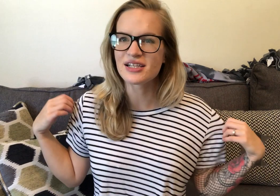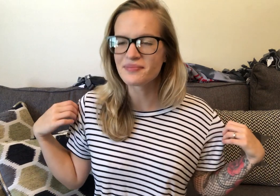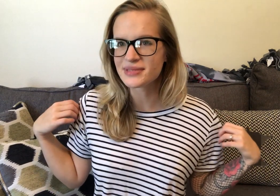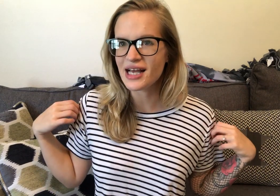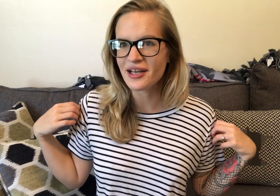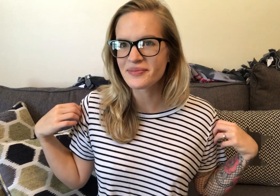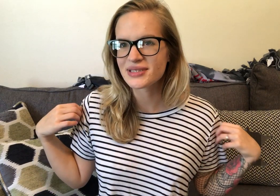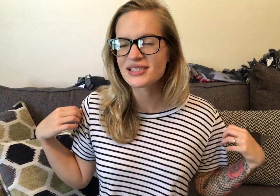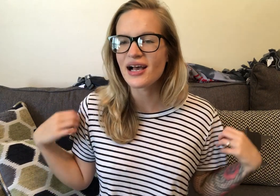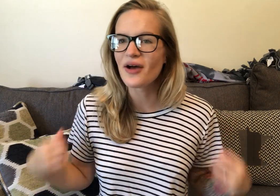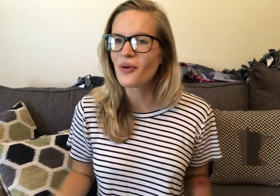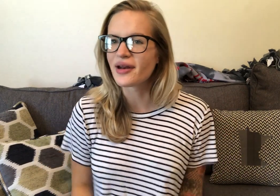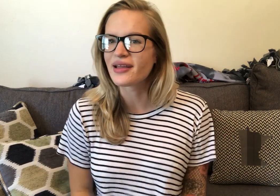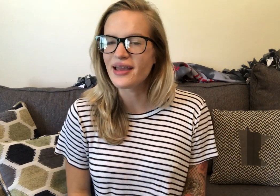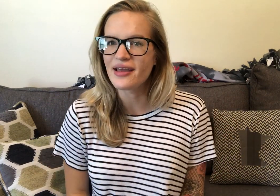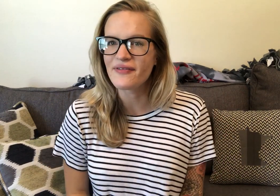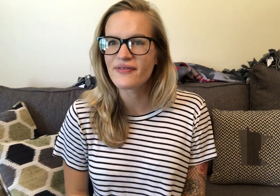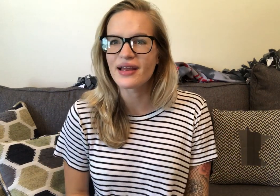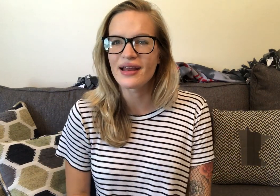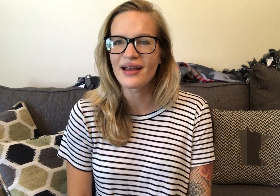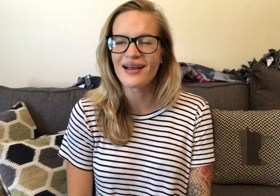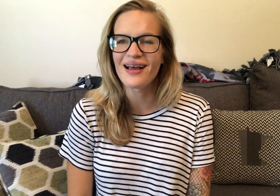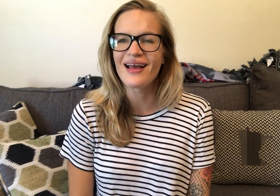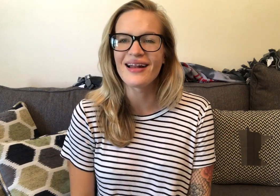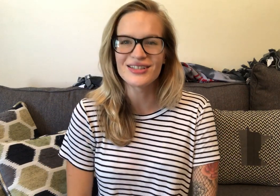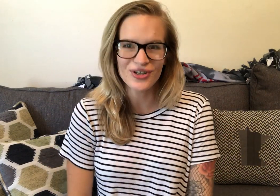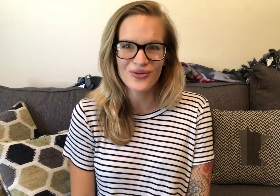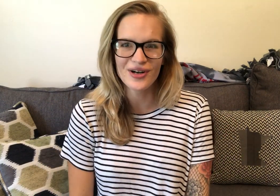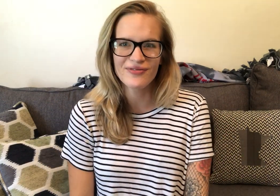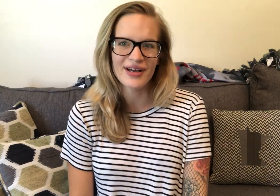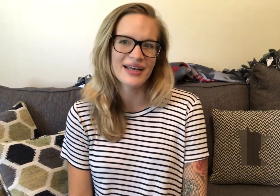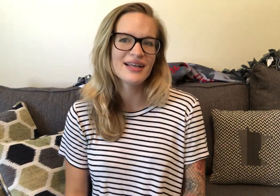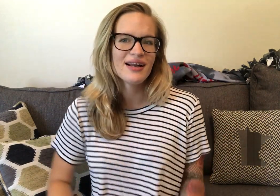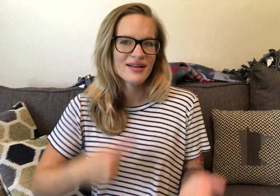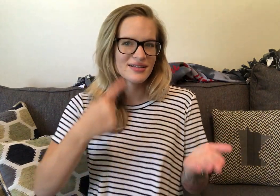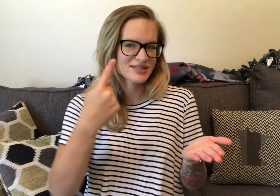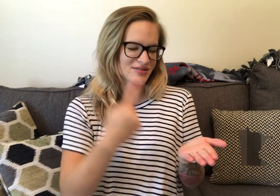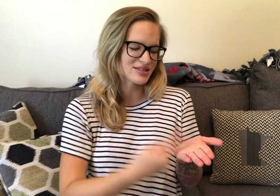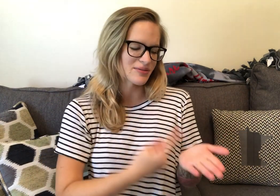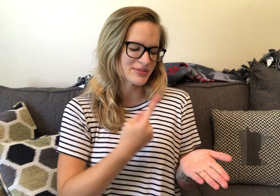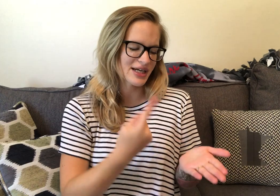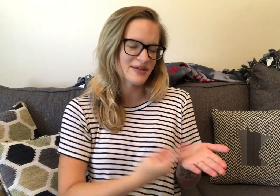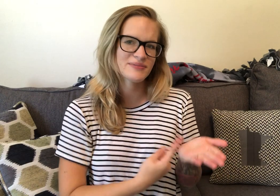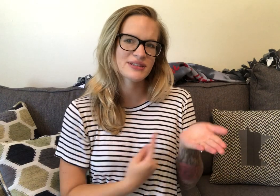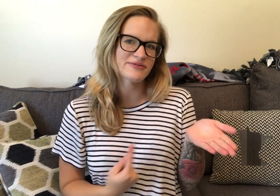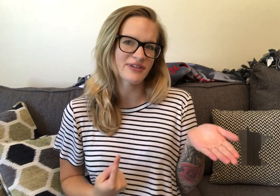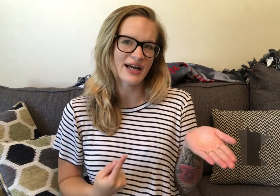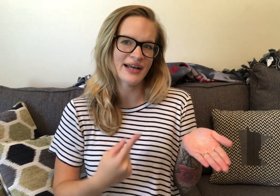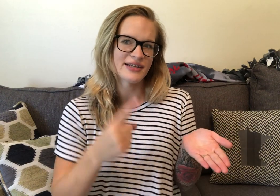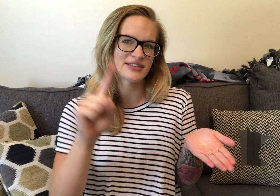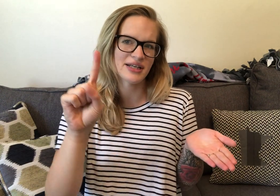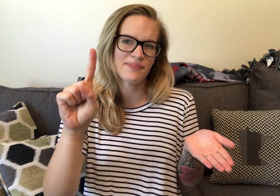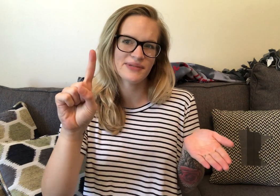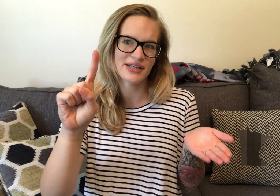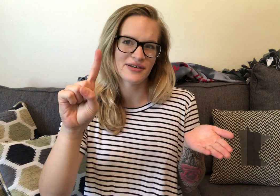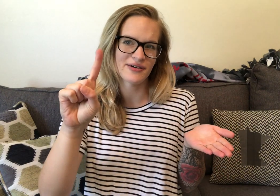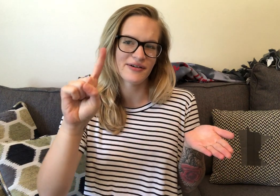sometimes I want to cave and I don't want to fight. So sometimes, flat handshape, take your